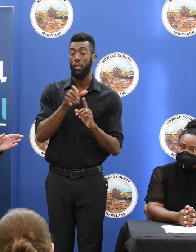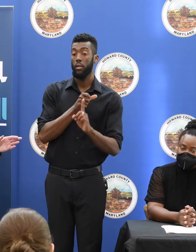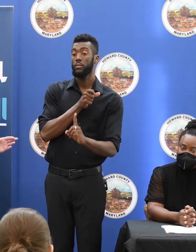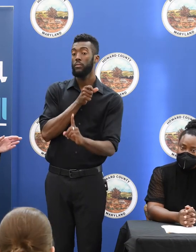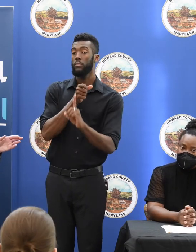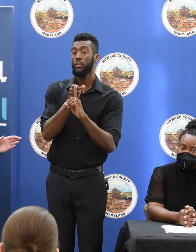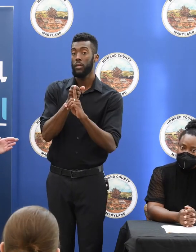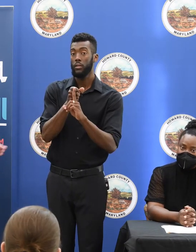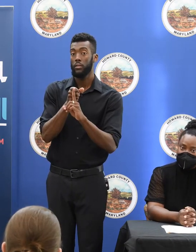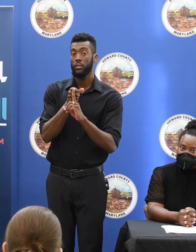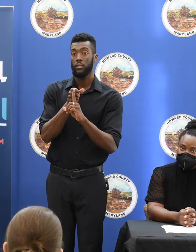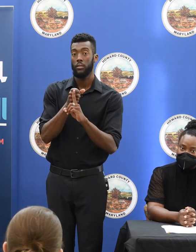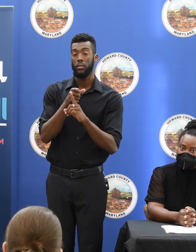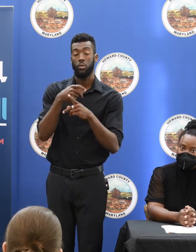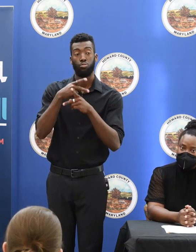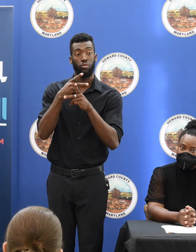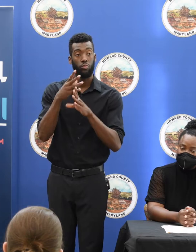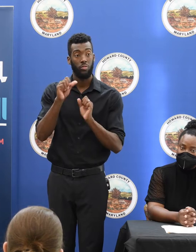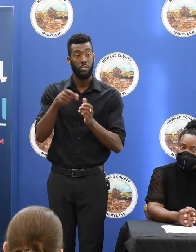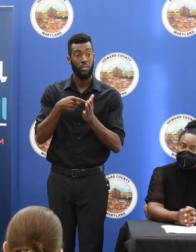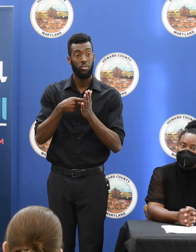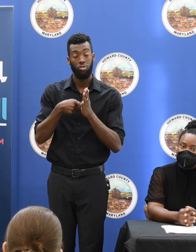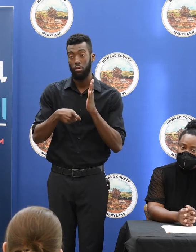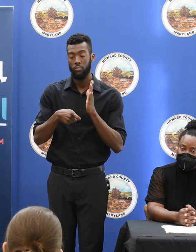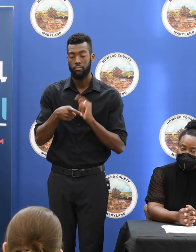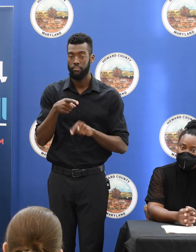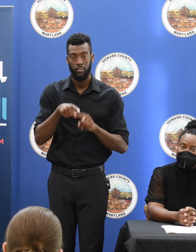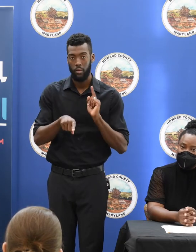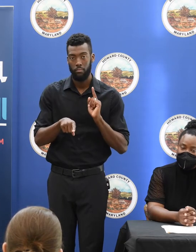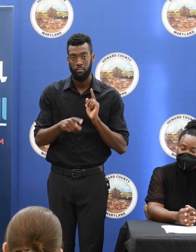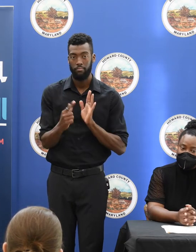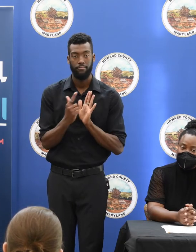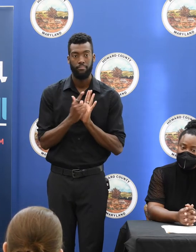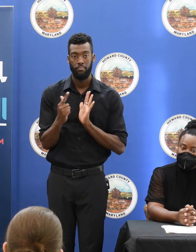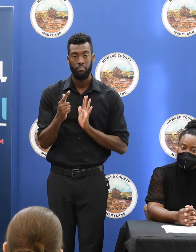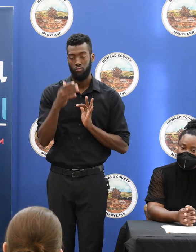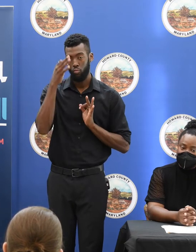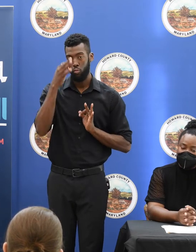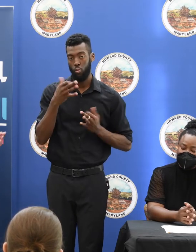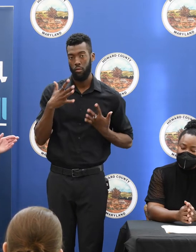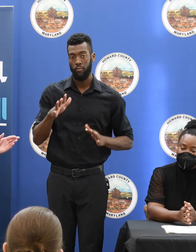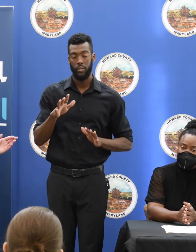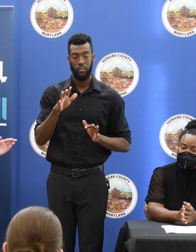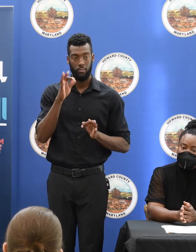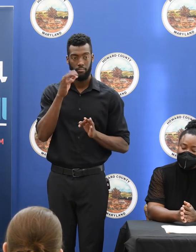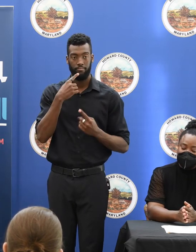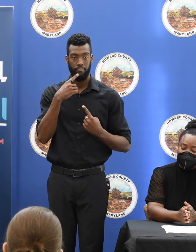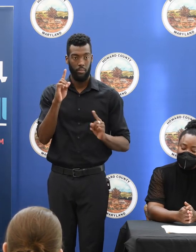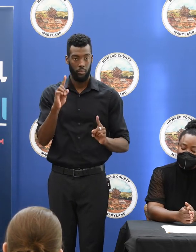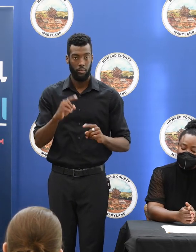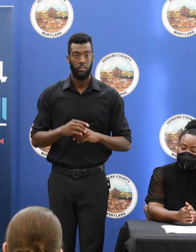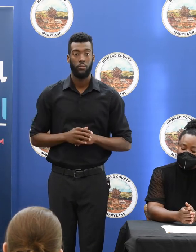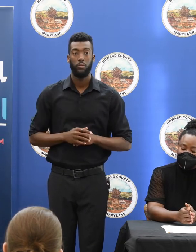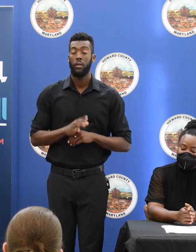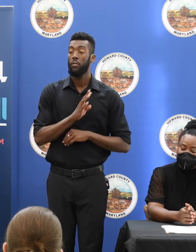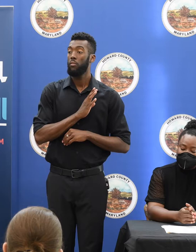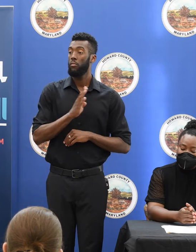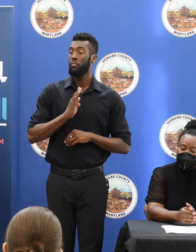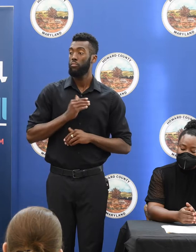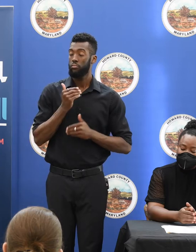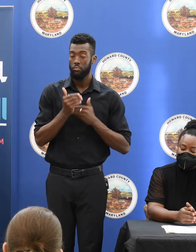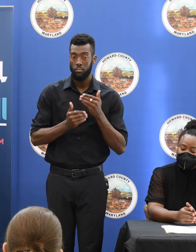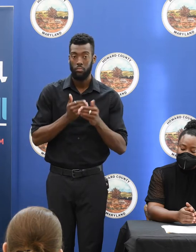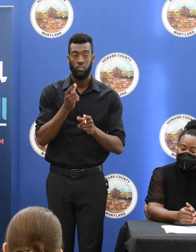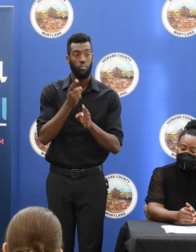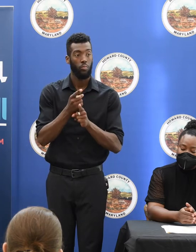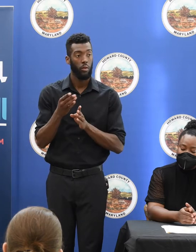producers can charge. The courts have said, you can't do that. But the board is moving in the right direction on